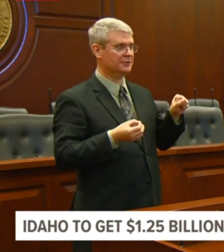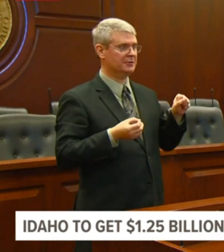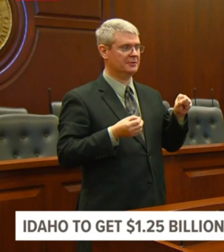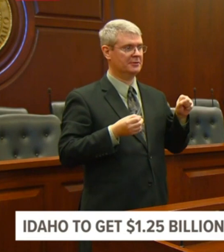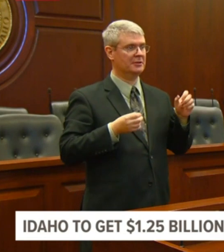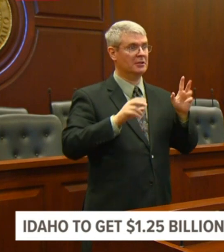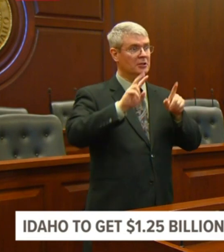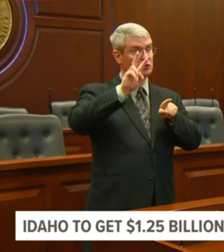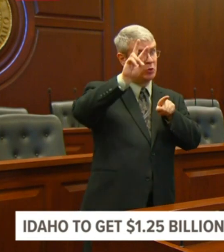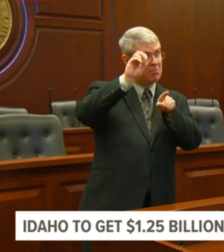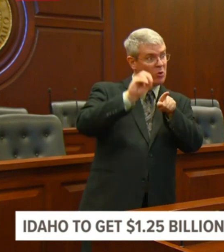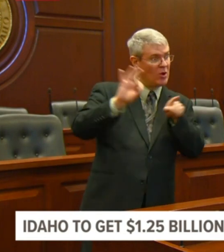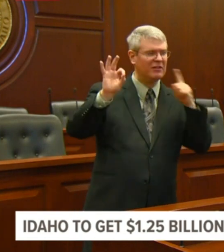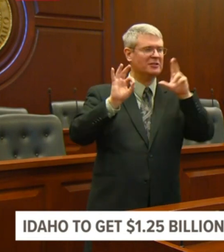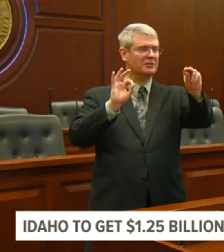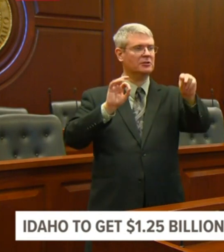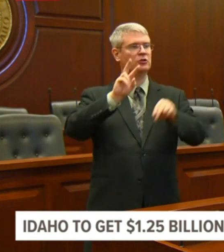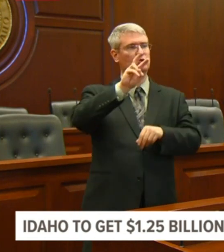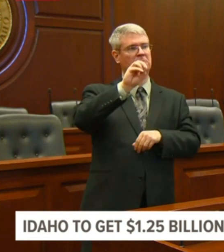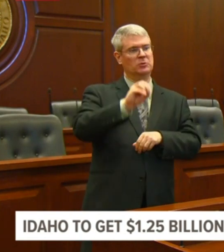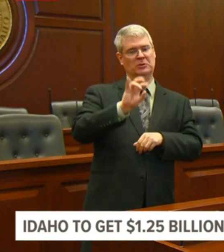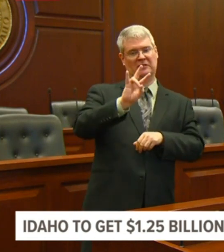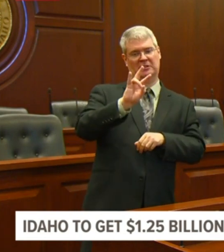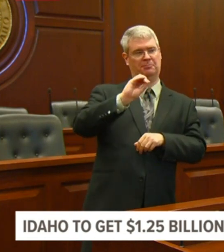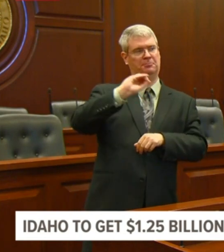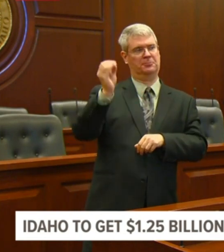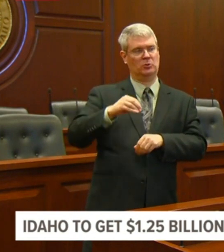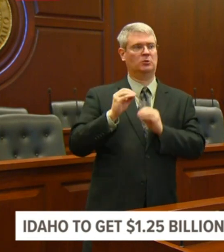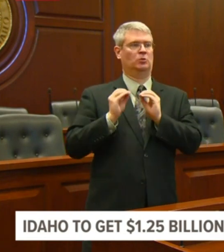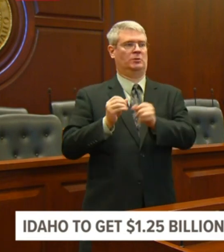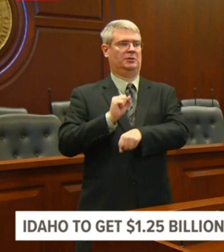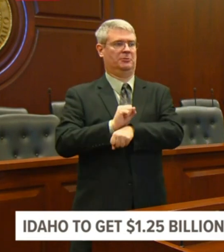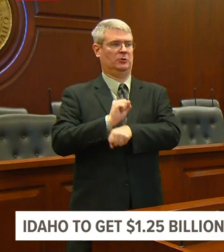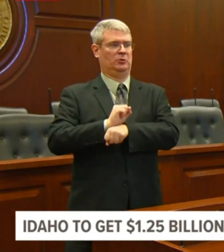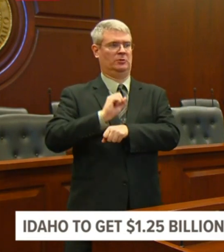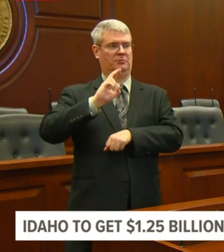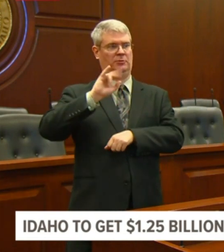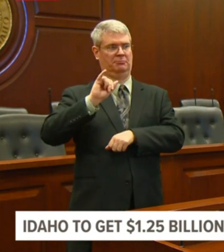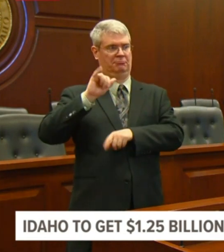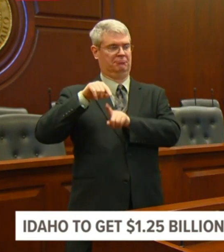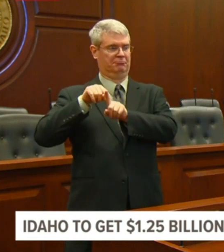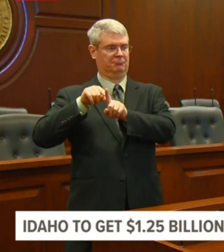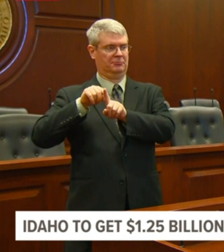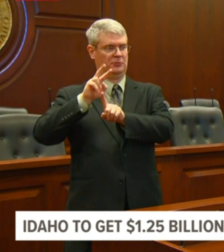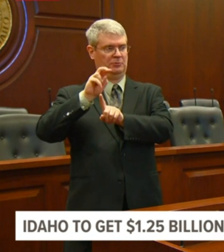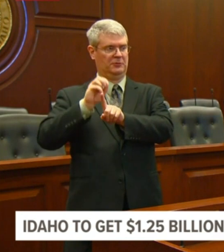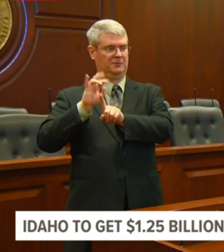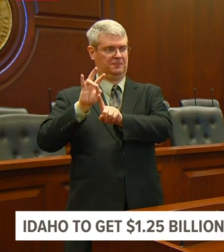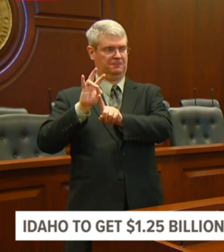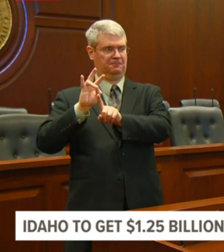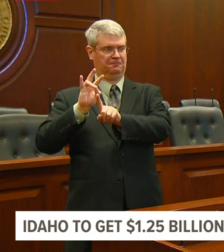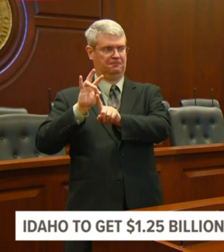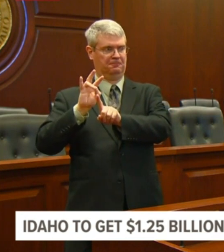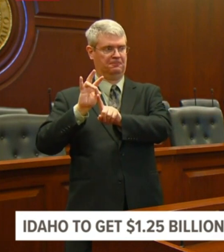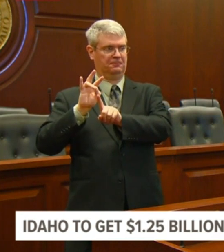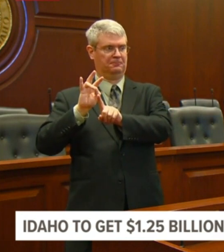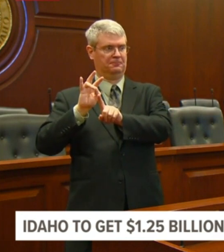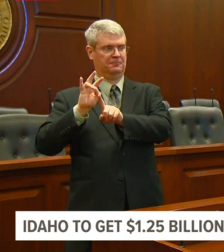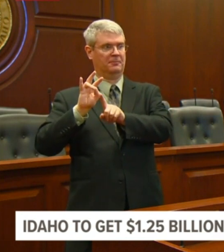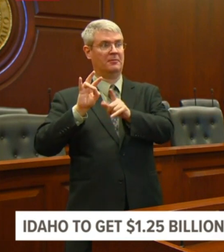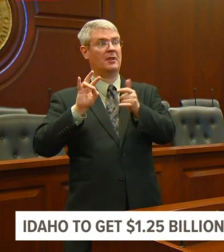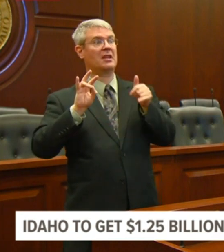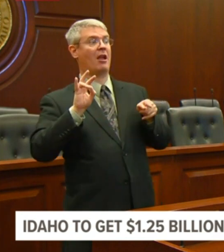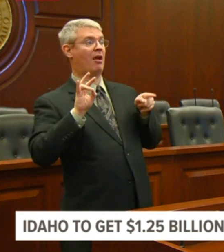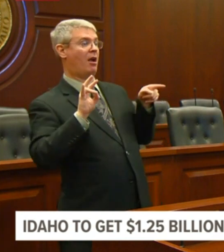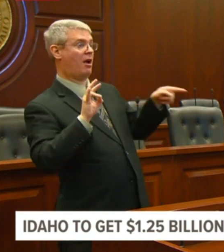Devin. So what did it, what is the unemployment rate with the new filings and